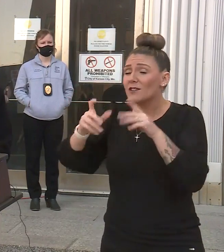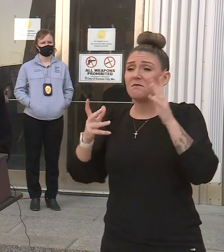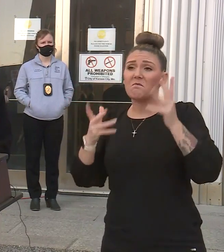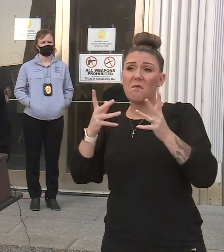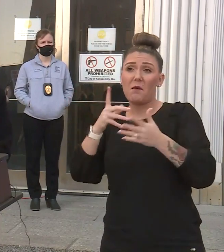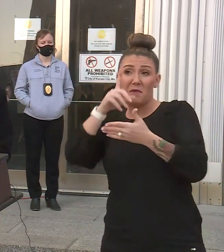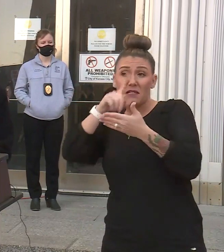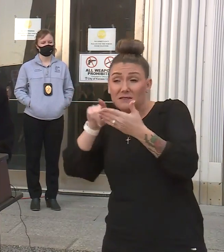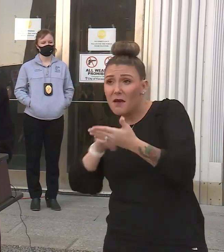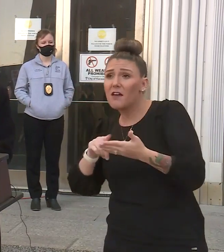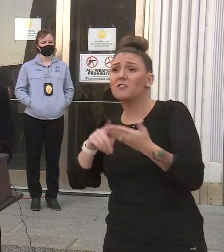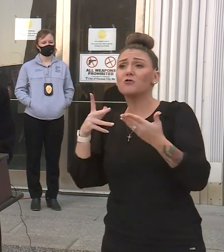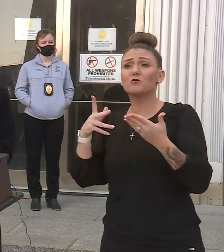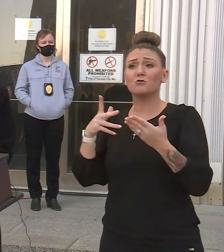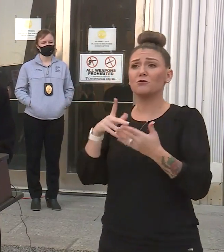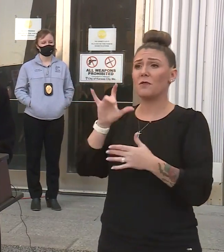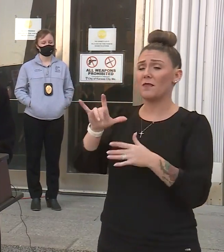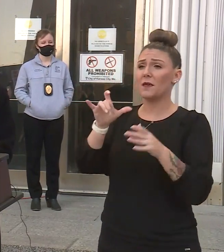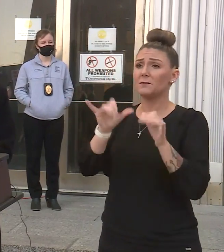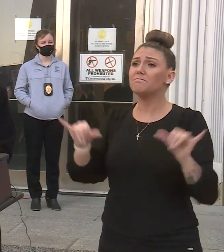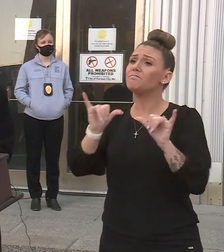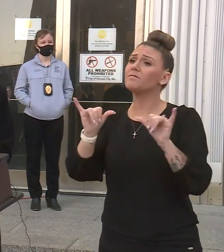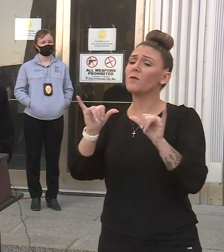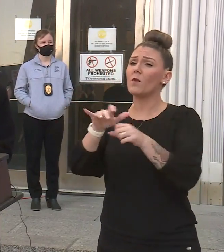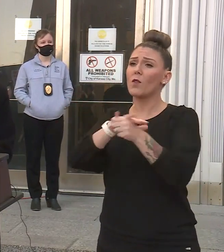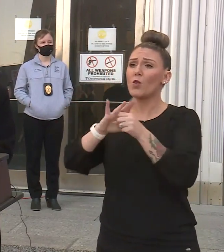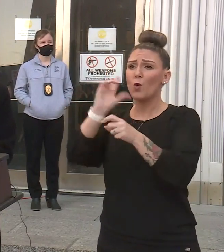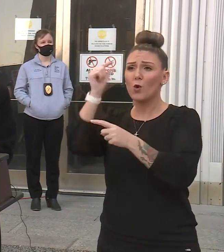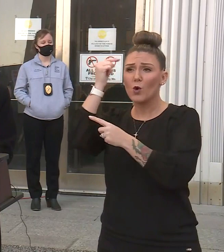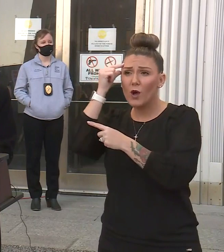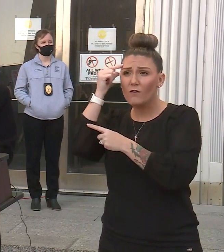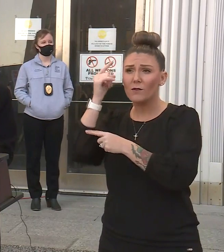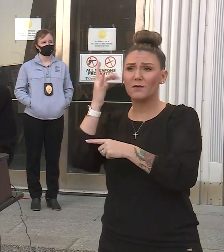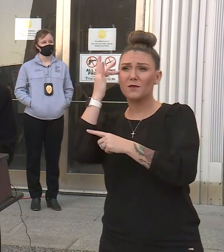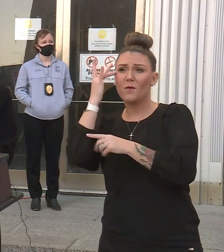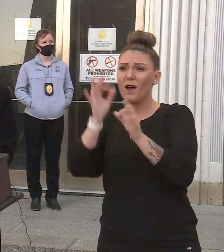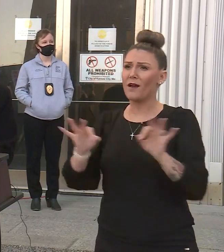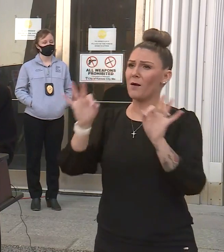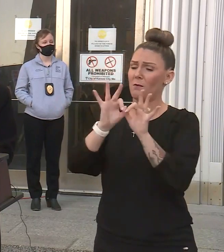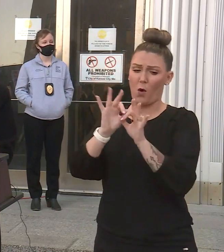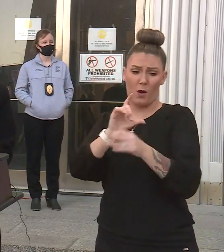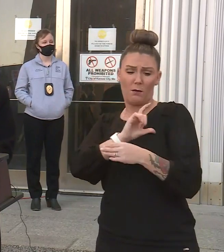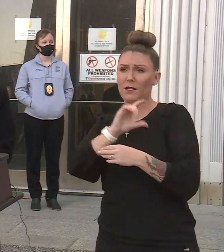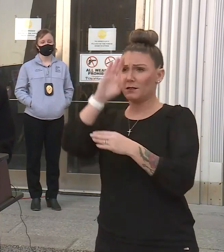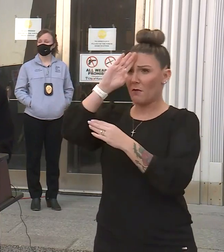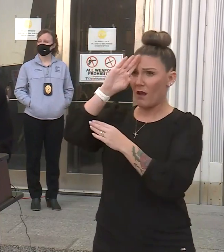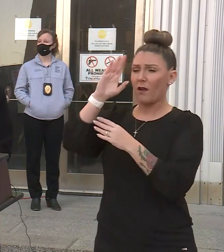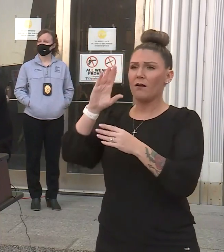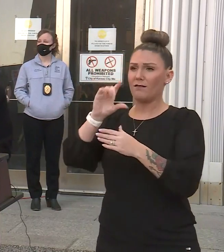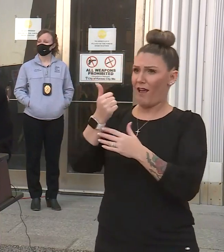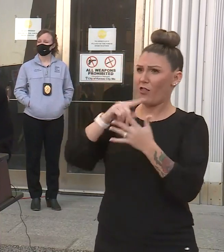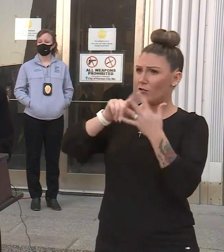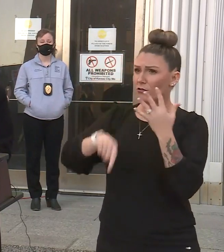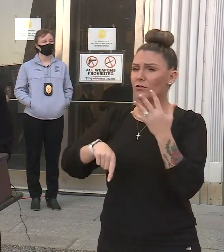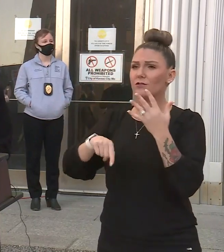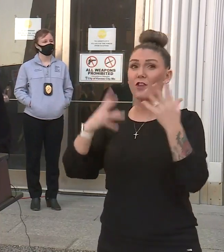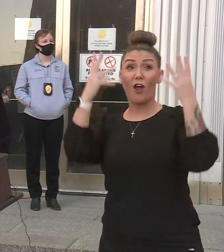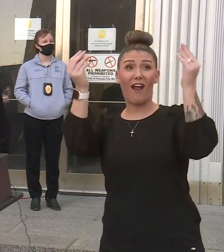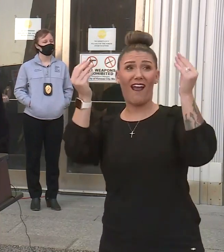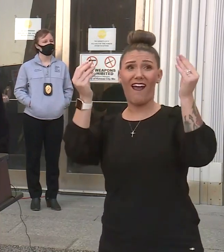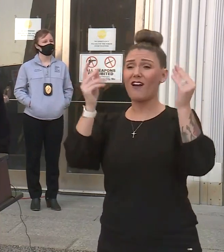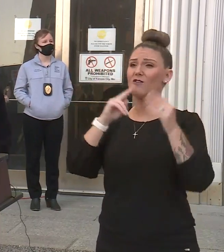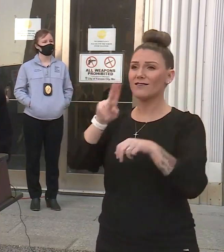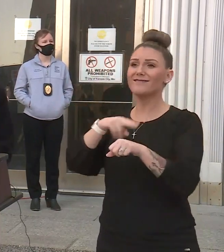it might be inspection. That is consistent with local government. That's why it's important to have the police department, the fire department and others that are out